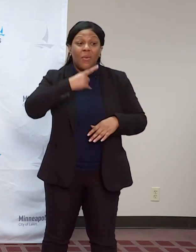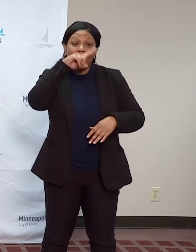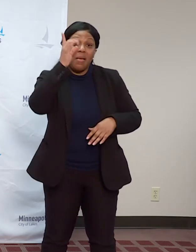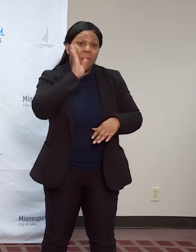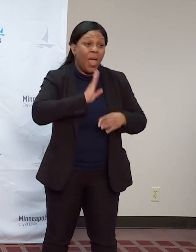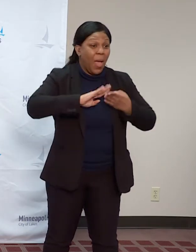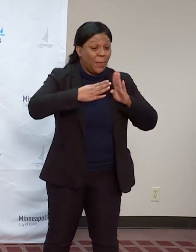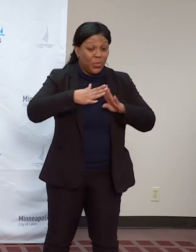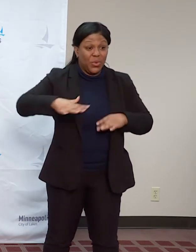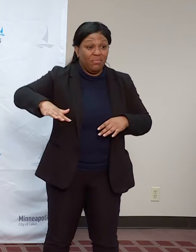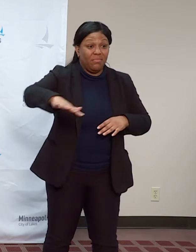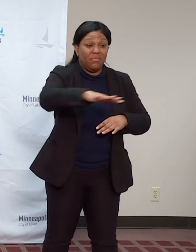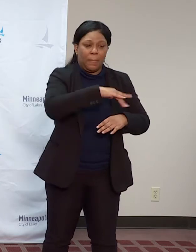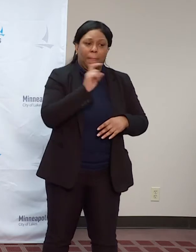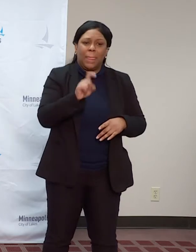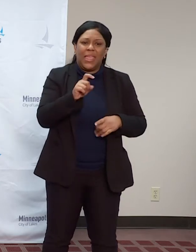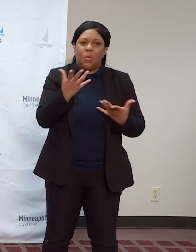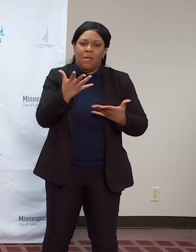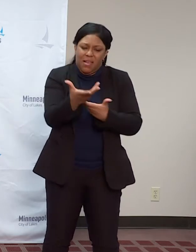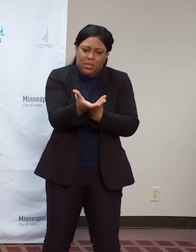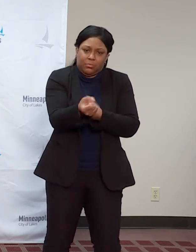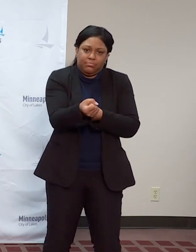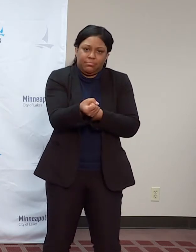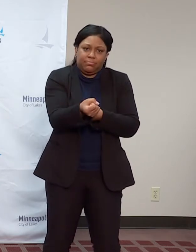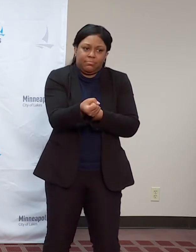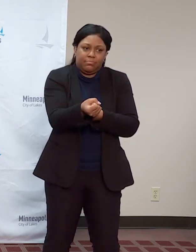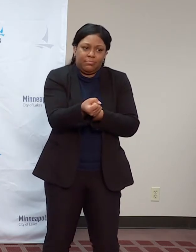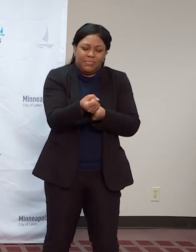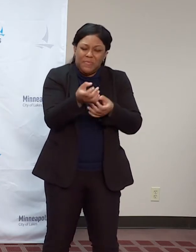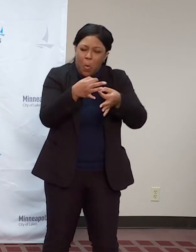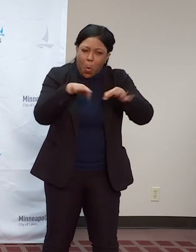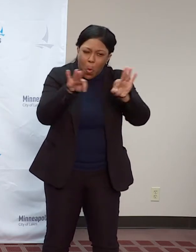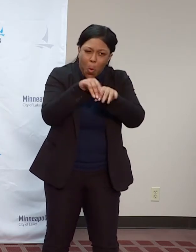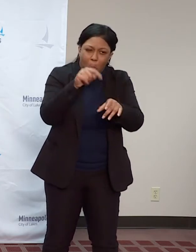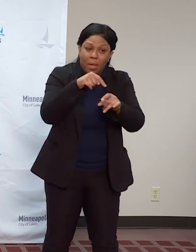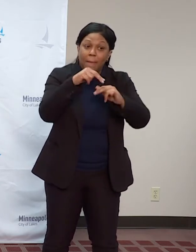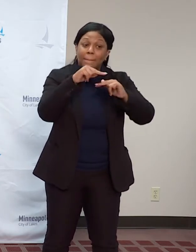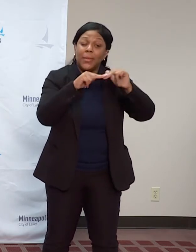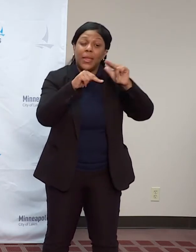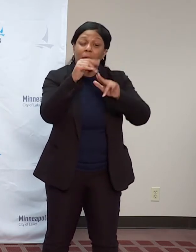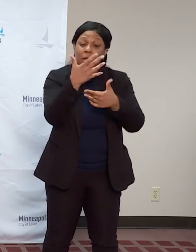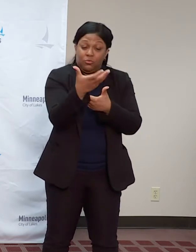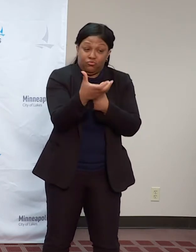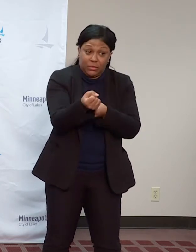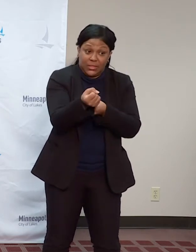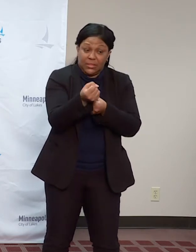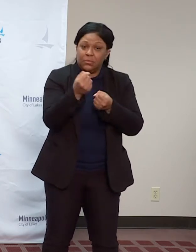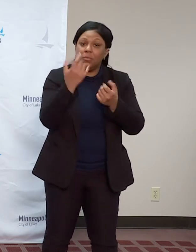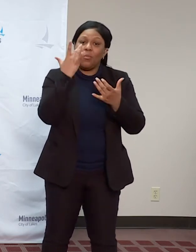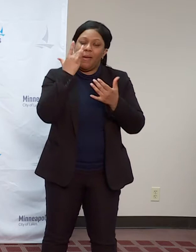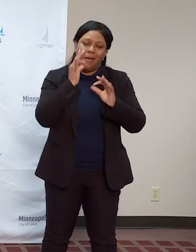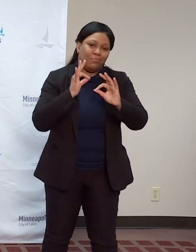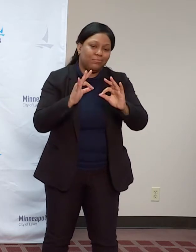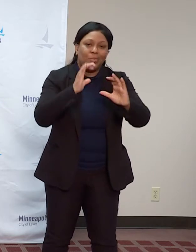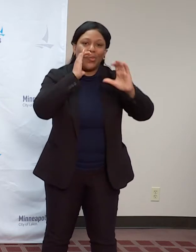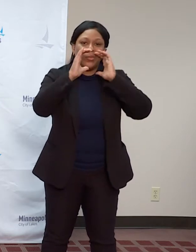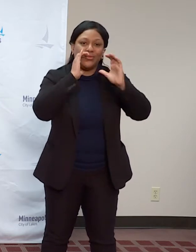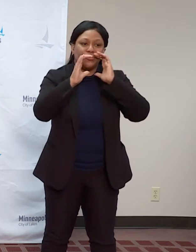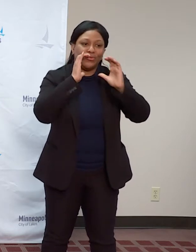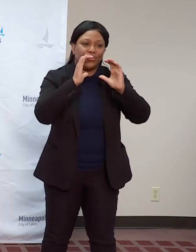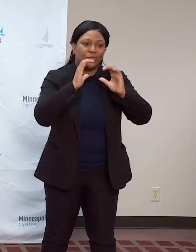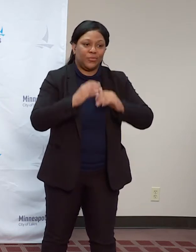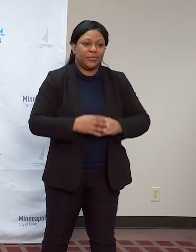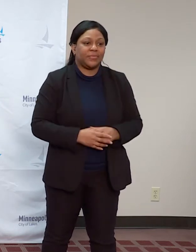The city cannot control what happens across the street in the courtroom, but we can control our